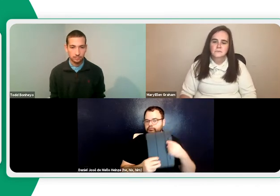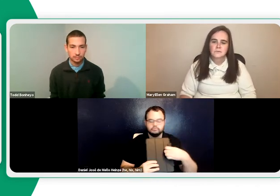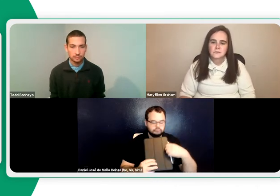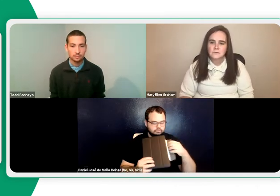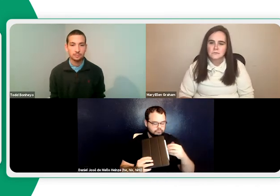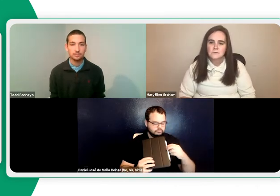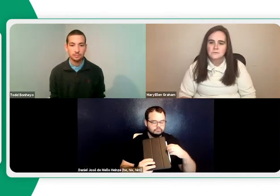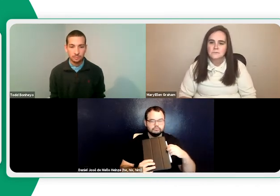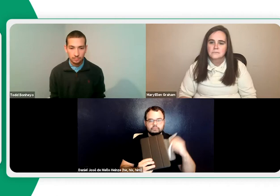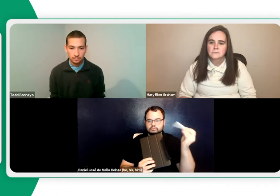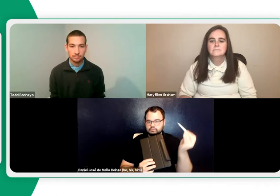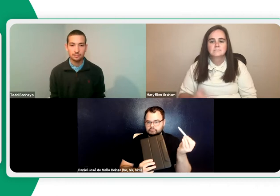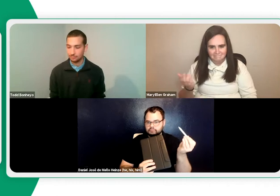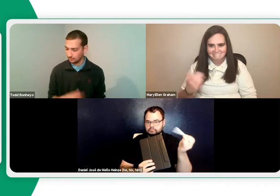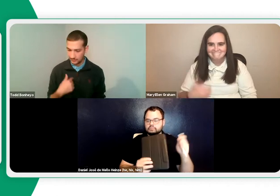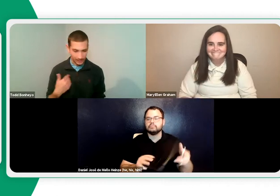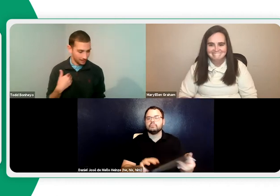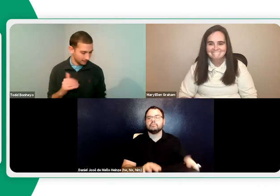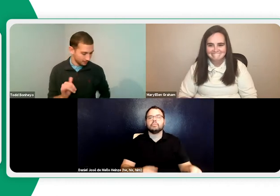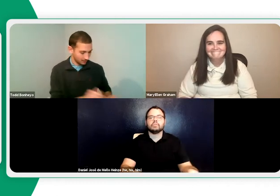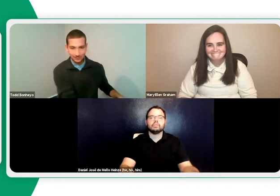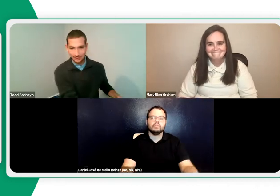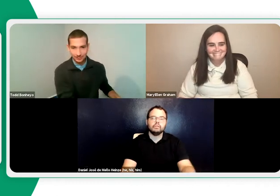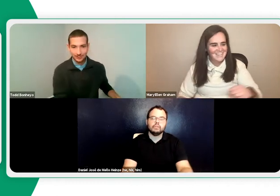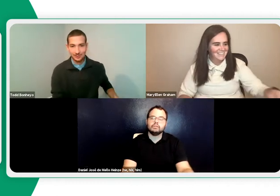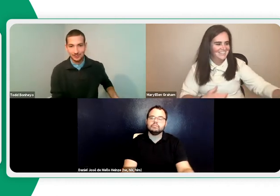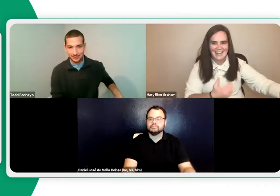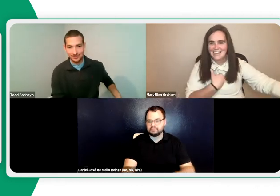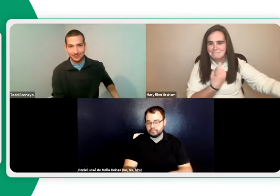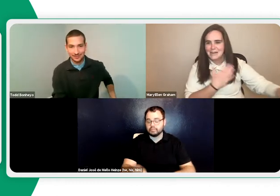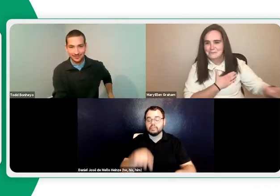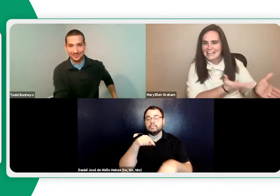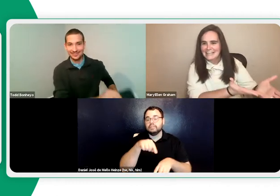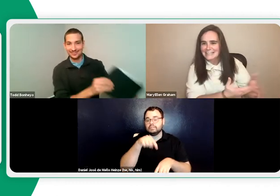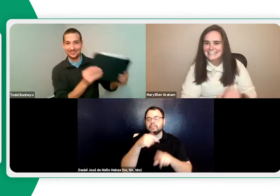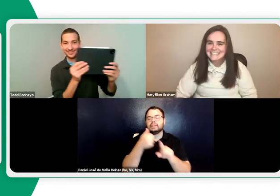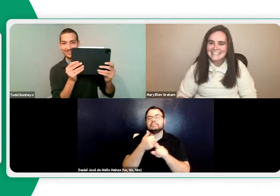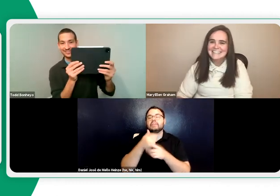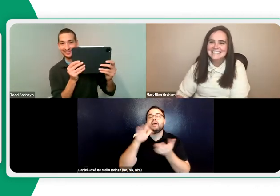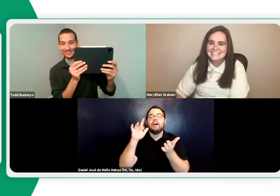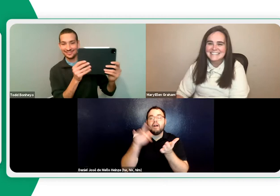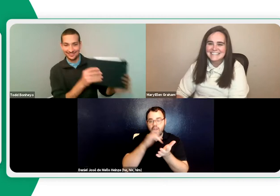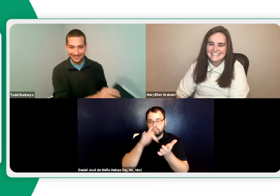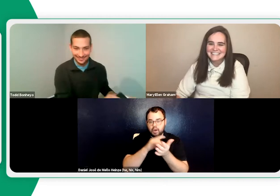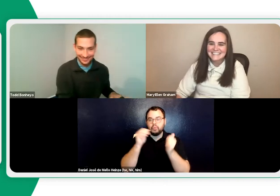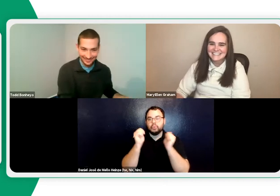writing on a board or paper and pencil. So what I do is use this, the iPad